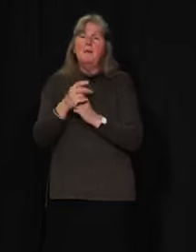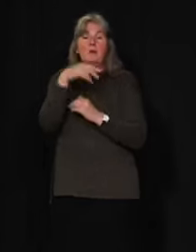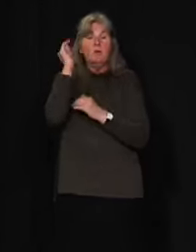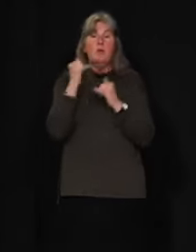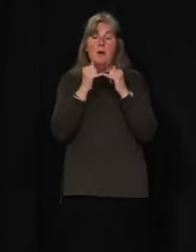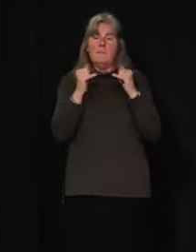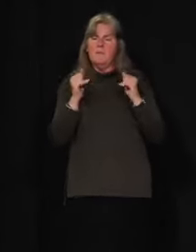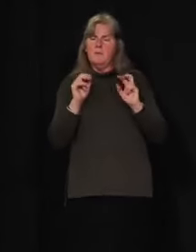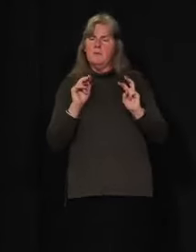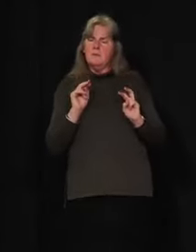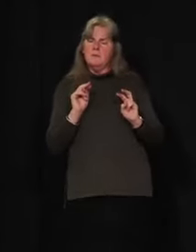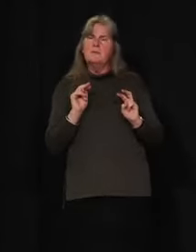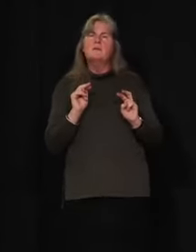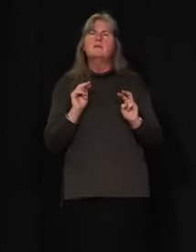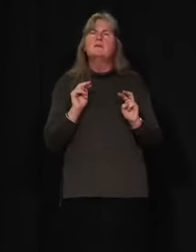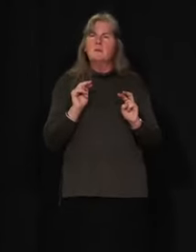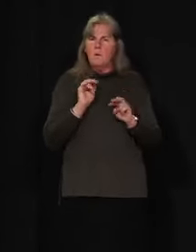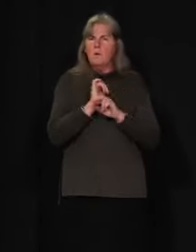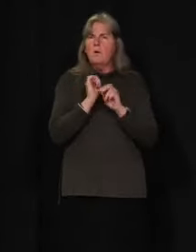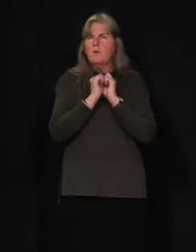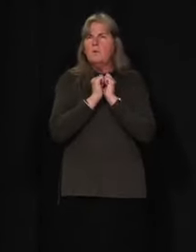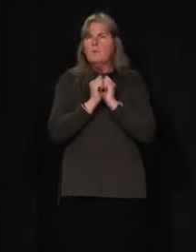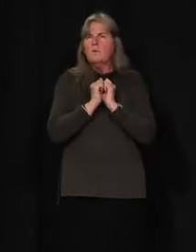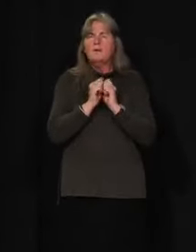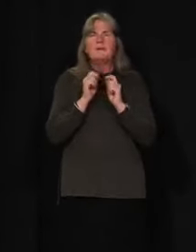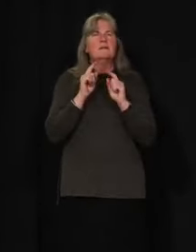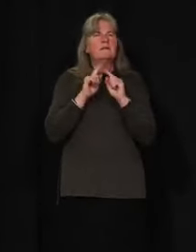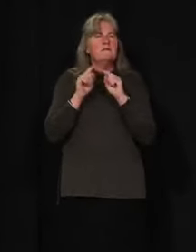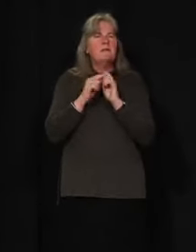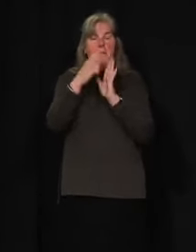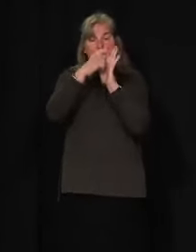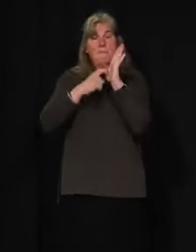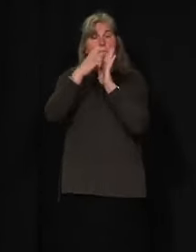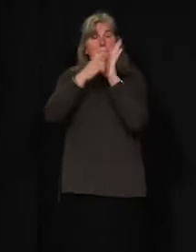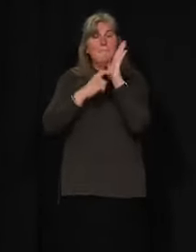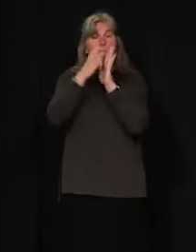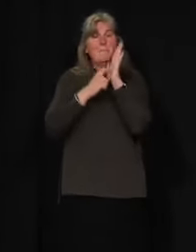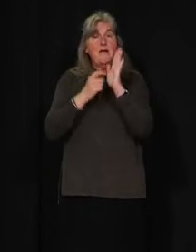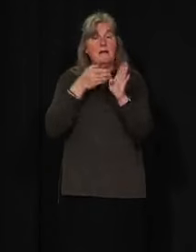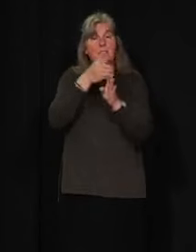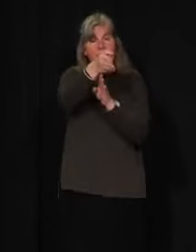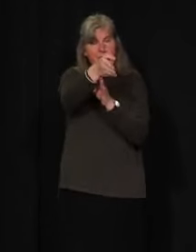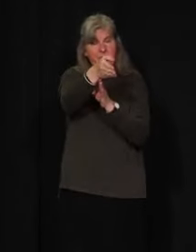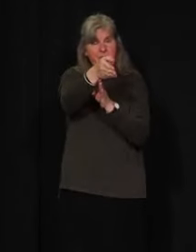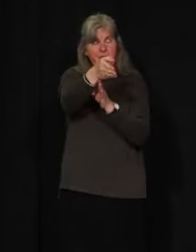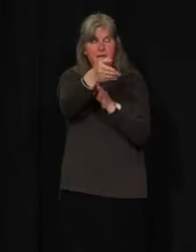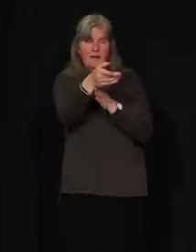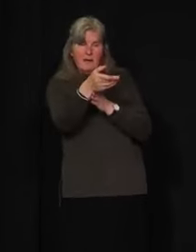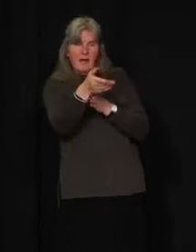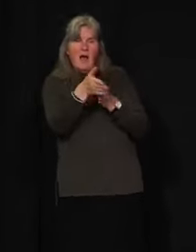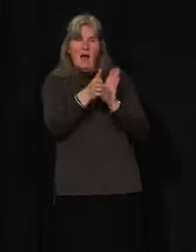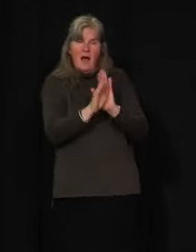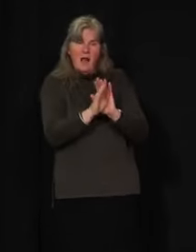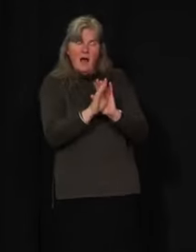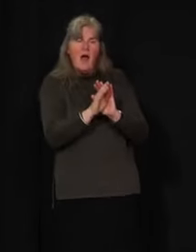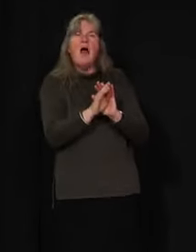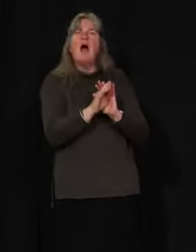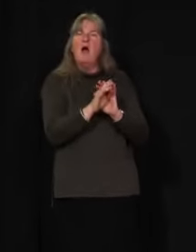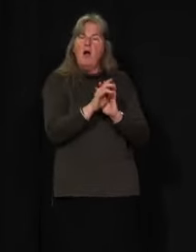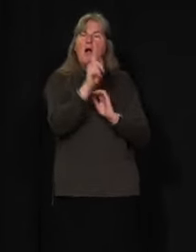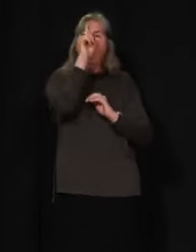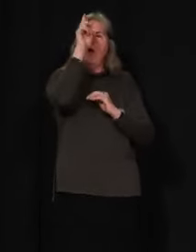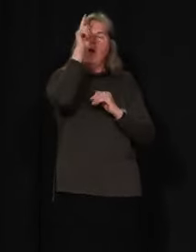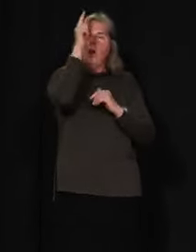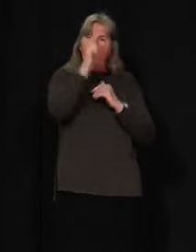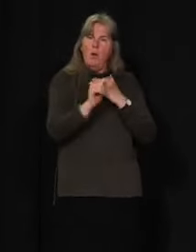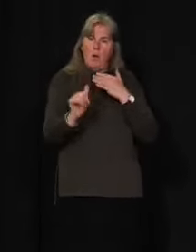we will be working directly with industries such as the mining industry to allow them to select low-risk mining workers to be